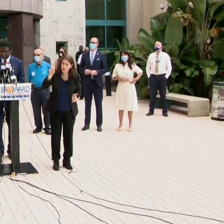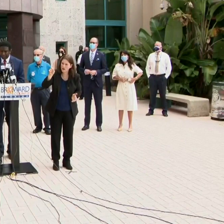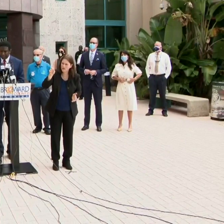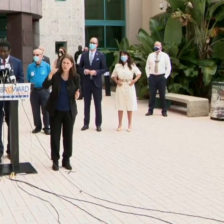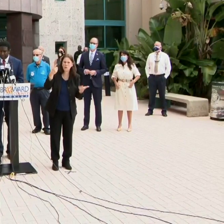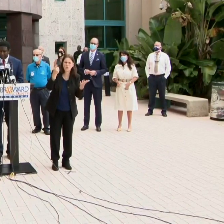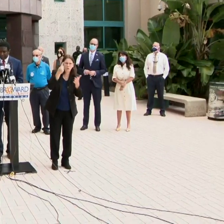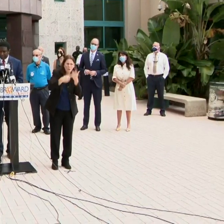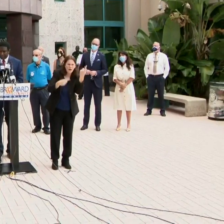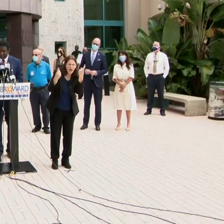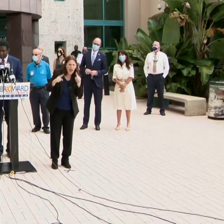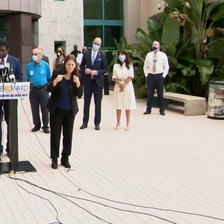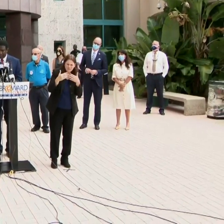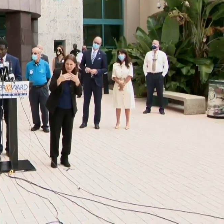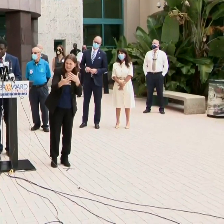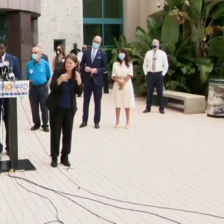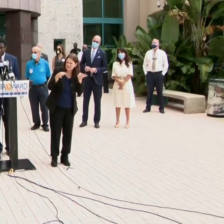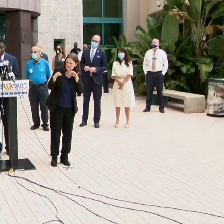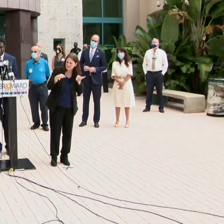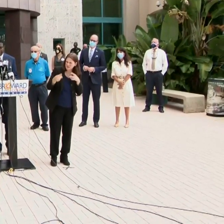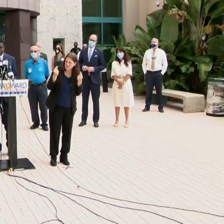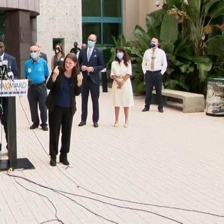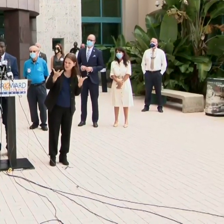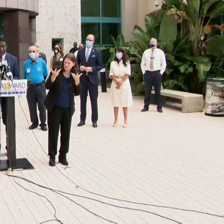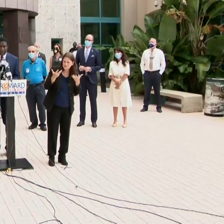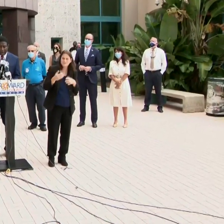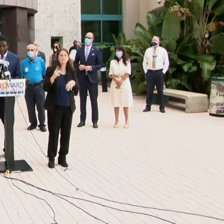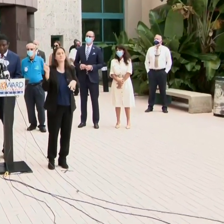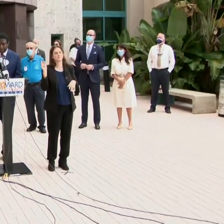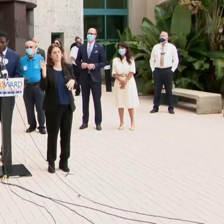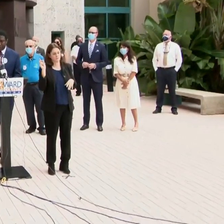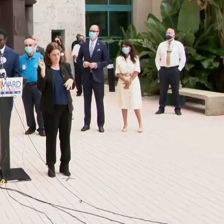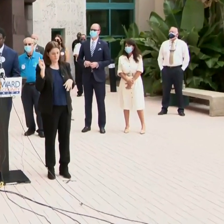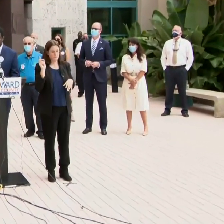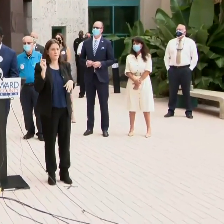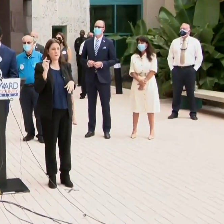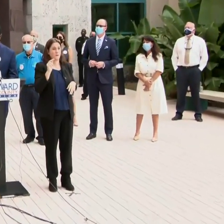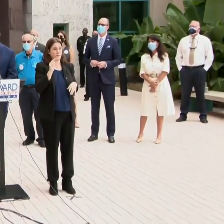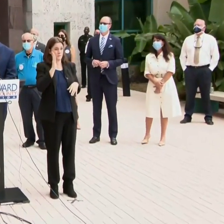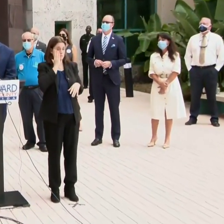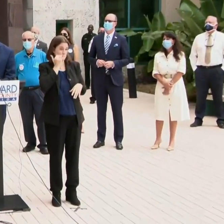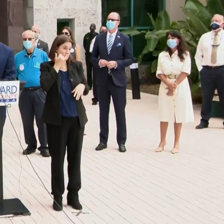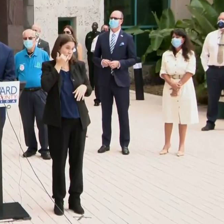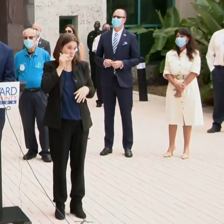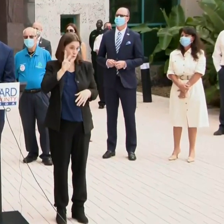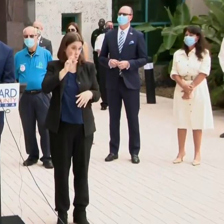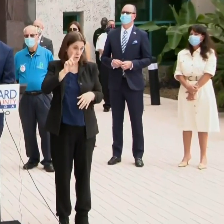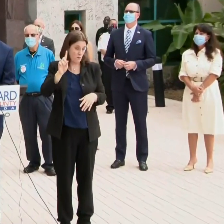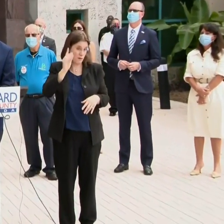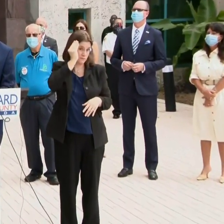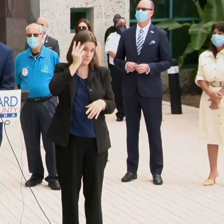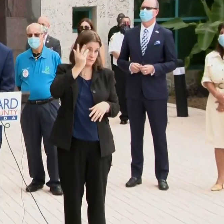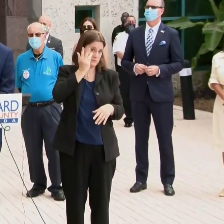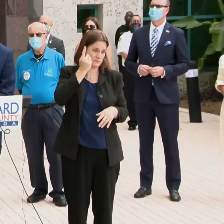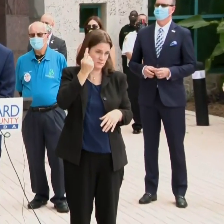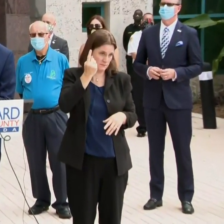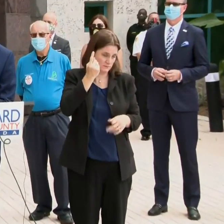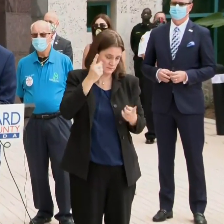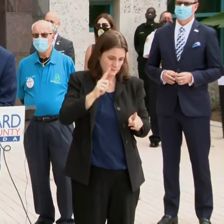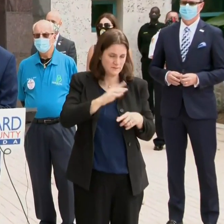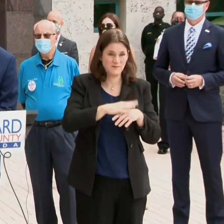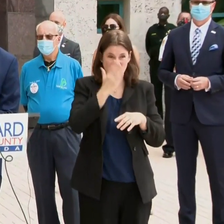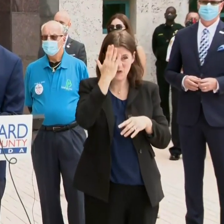walk us through what's going to happen at that point? Okay, so far for our 311 number, we've gotten, as of this morning,